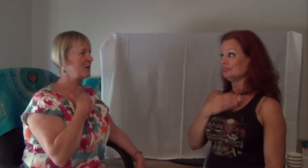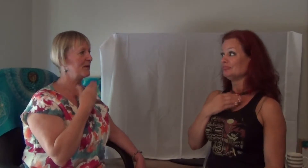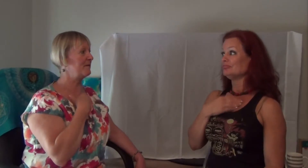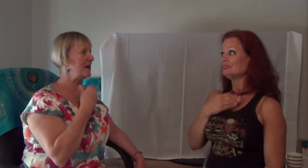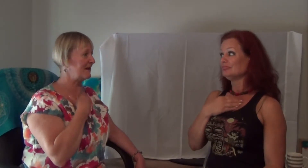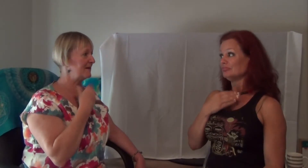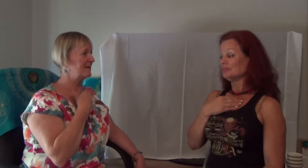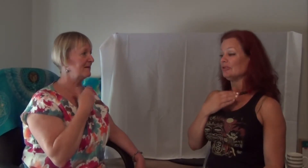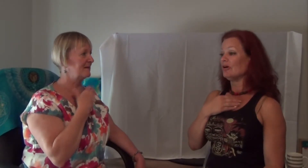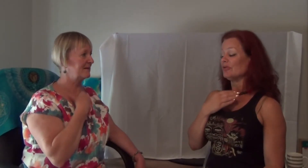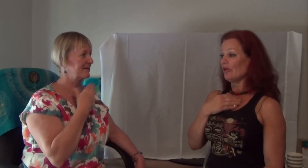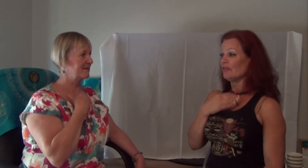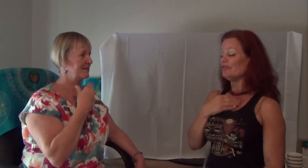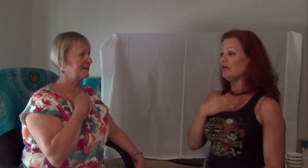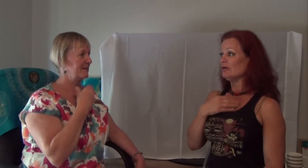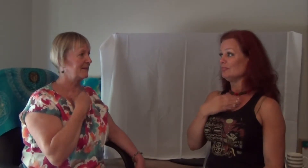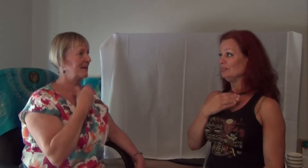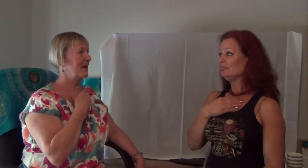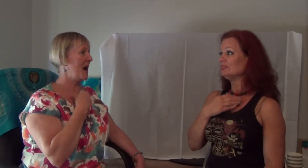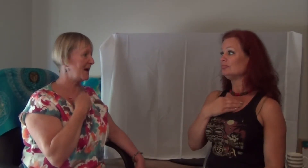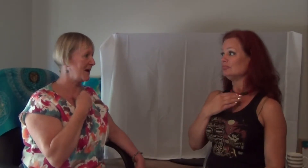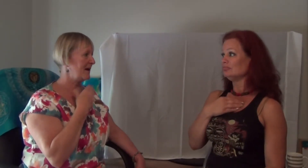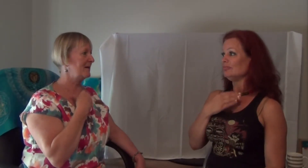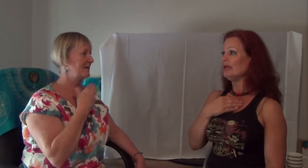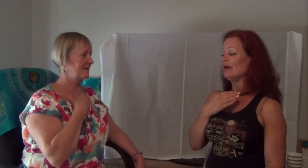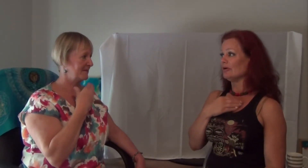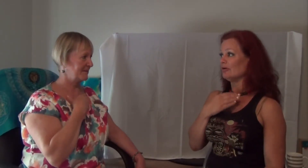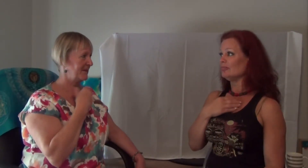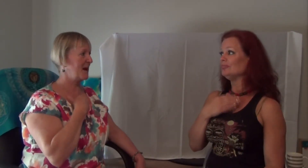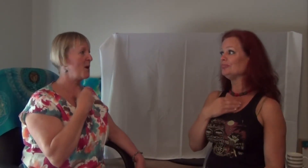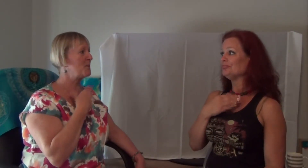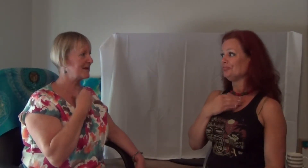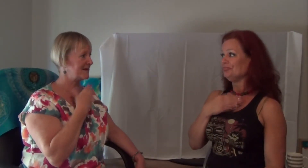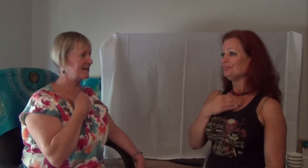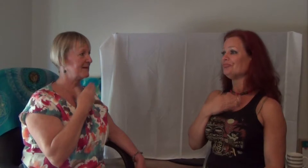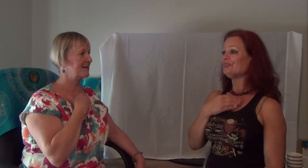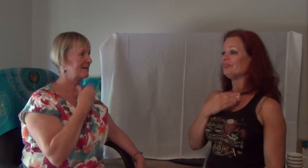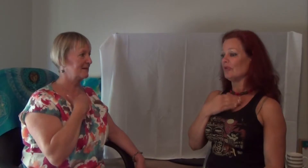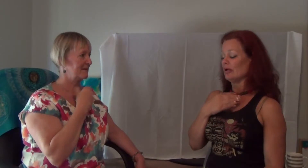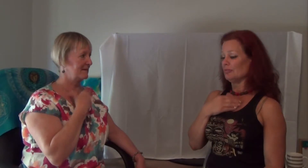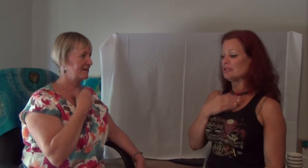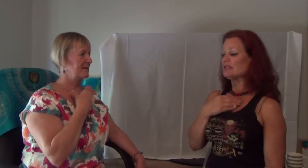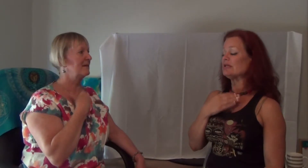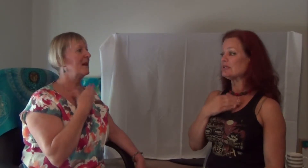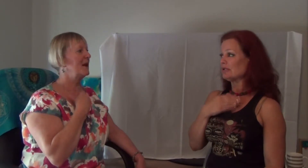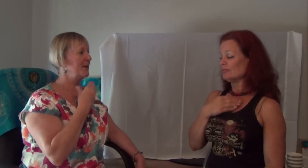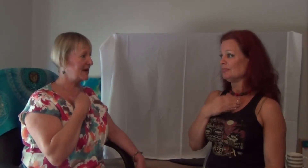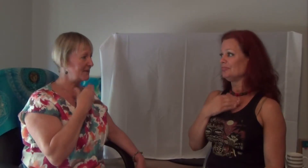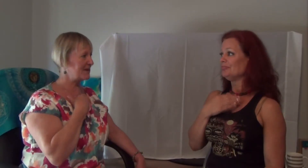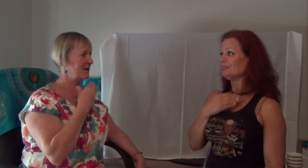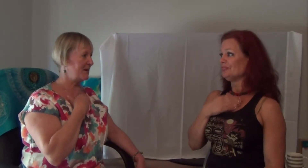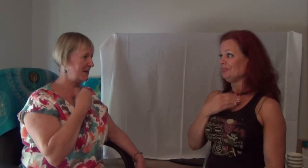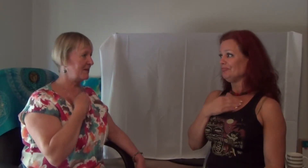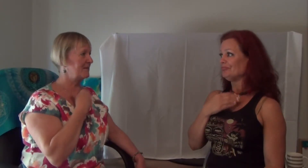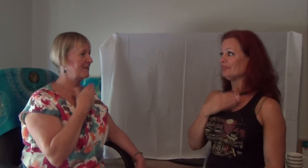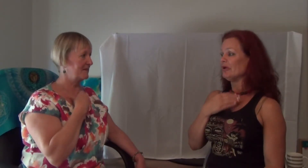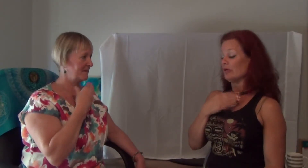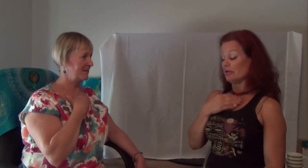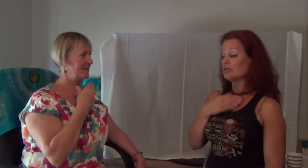all the fear. Along with all the fear. The anger. The anger. The helplessness. The helplessness. Hearing him screaming. Hearing him